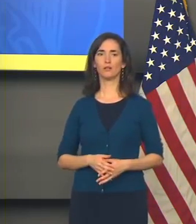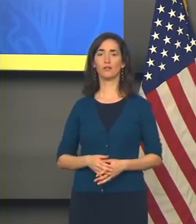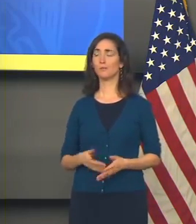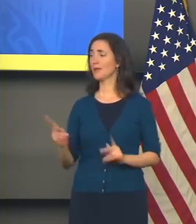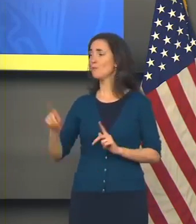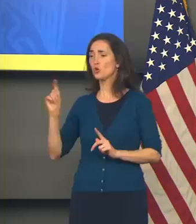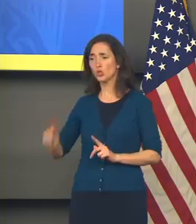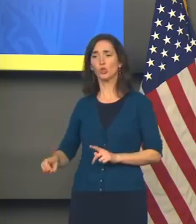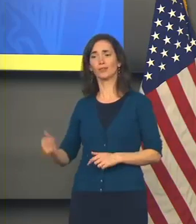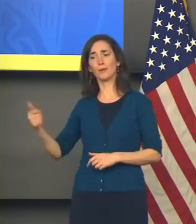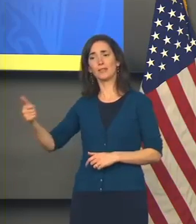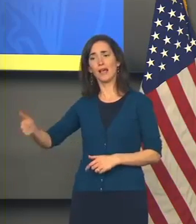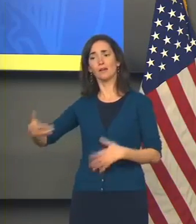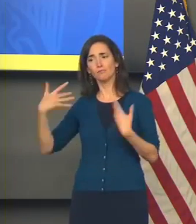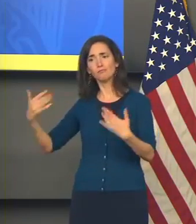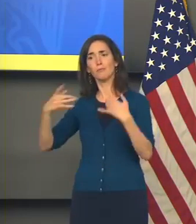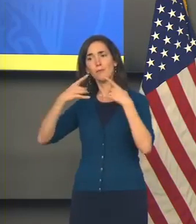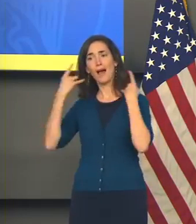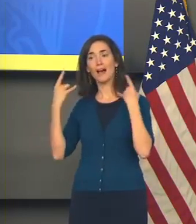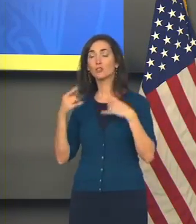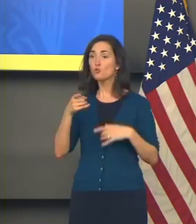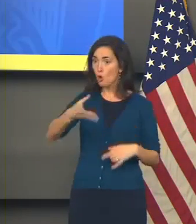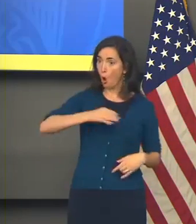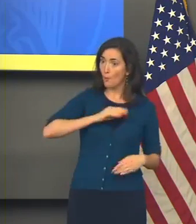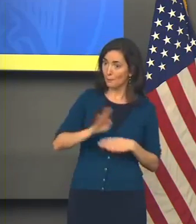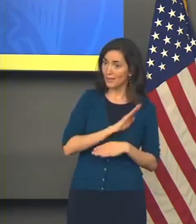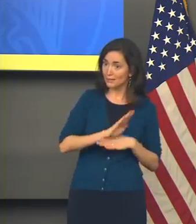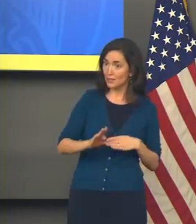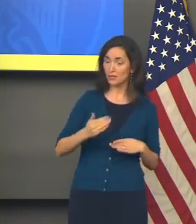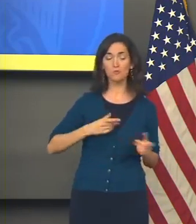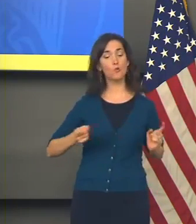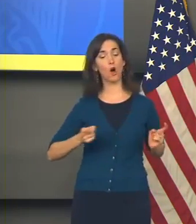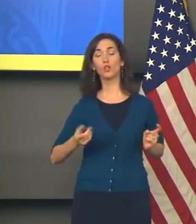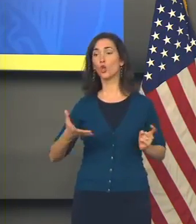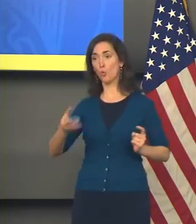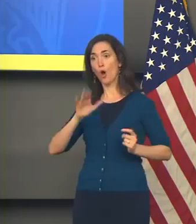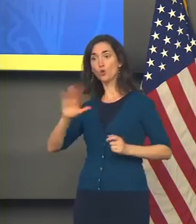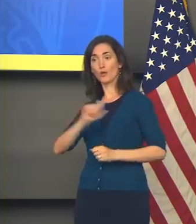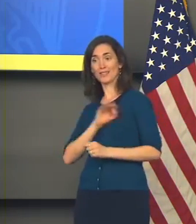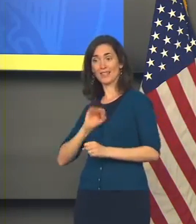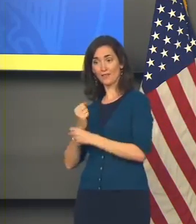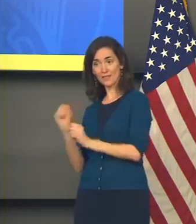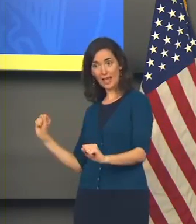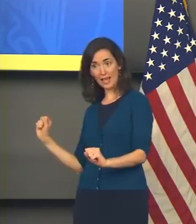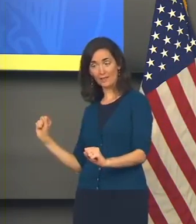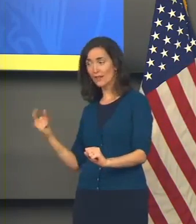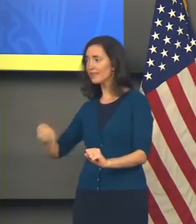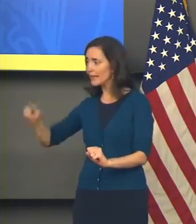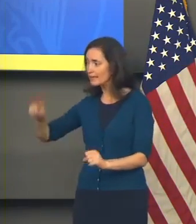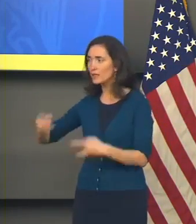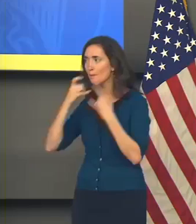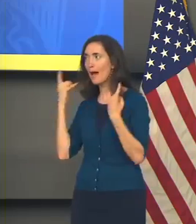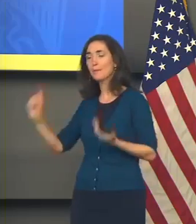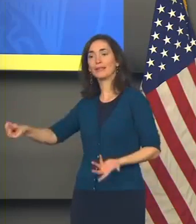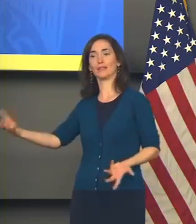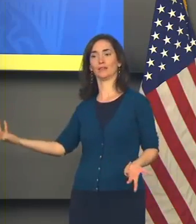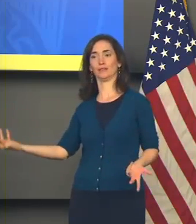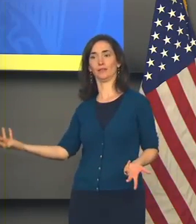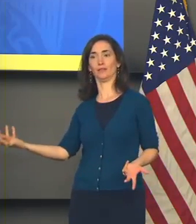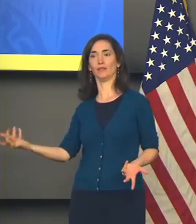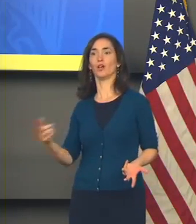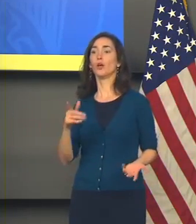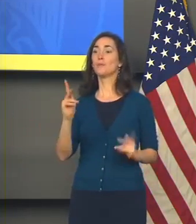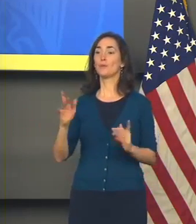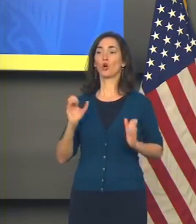Ought to be doing this. And if you own a business and you want your employees to be safe, then they need to be masked. If you want your